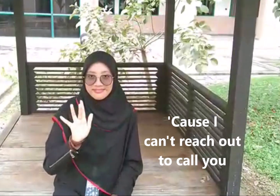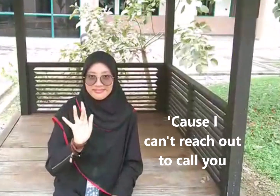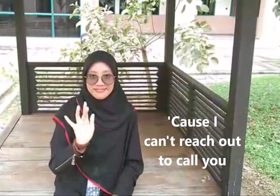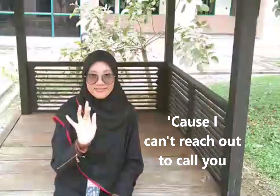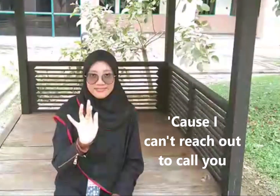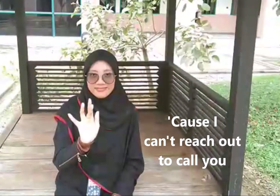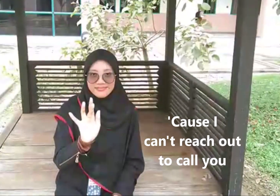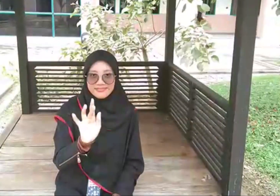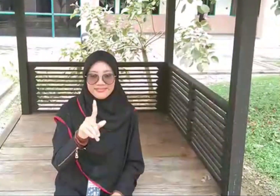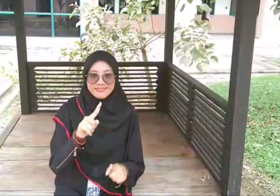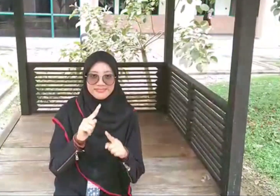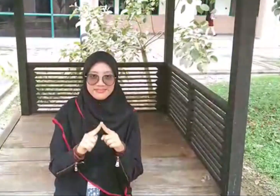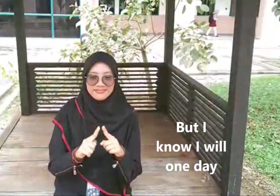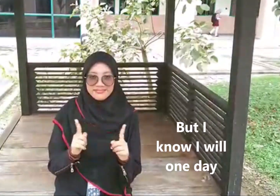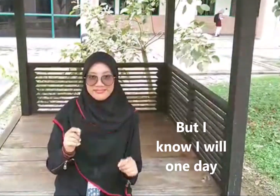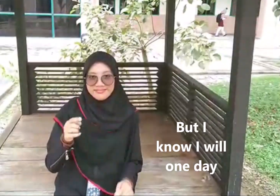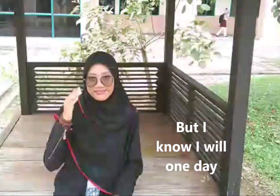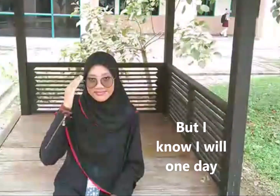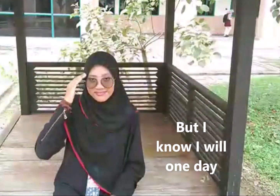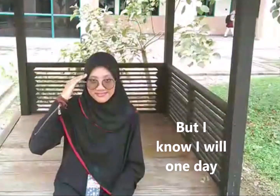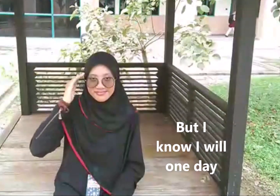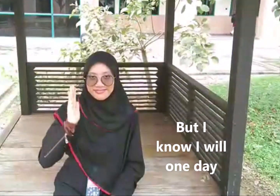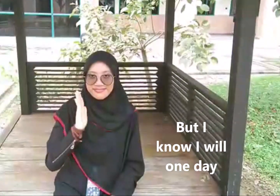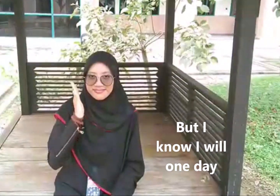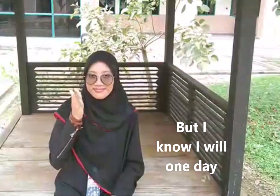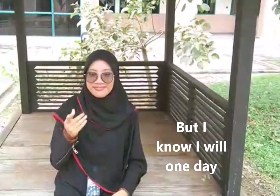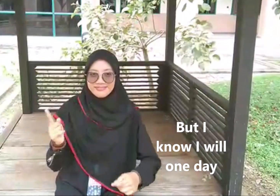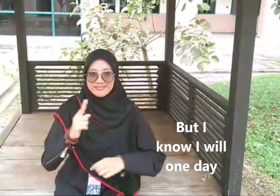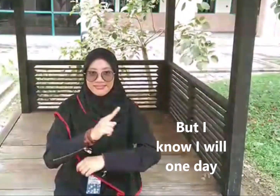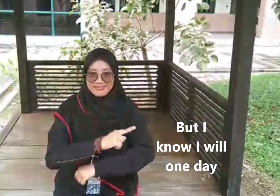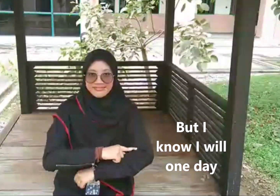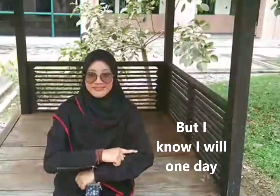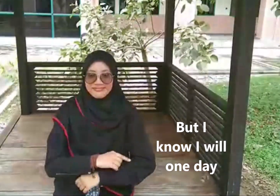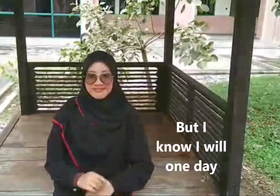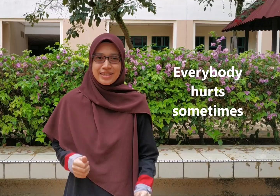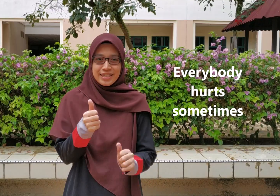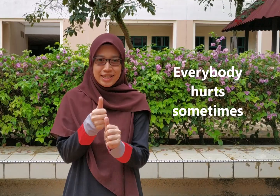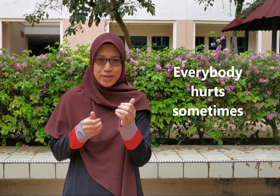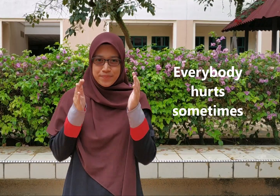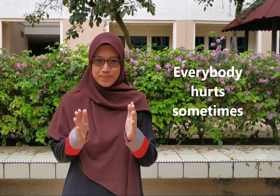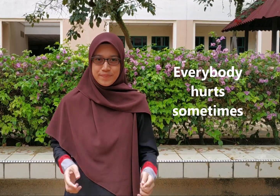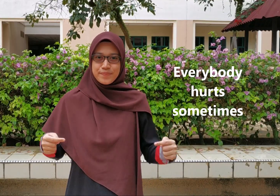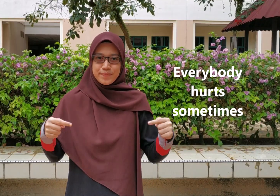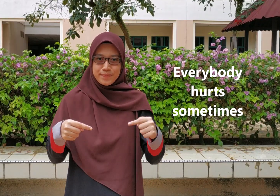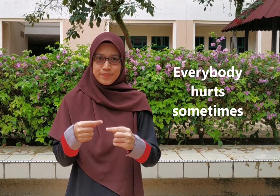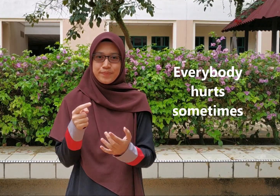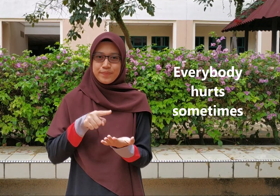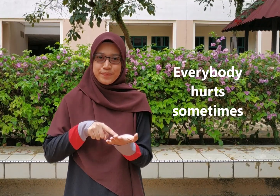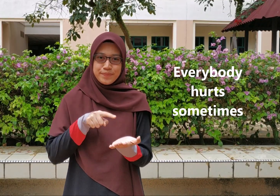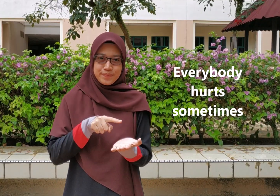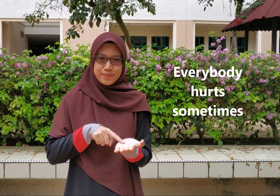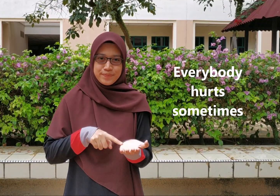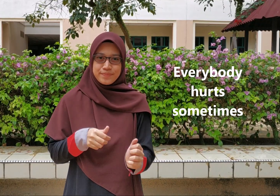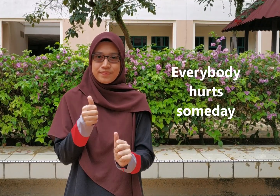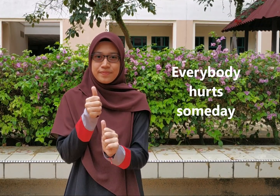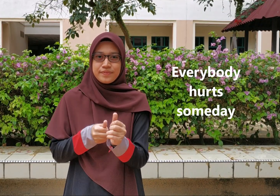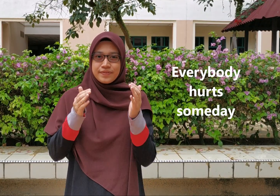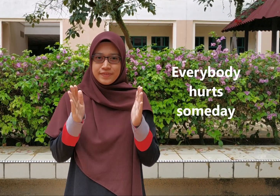out to call you But I know I will one day, yeah Everybody hurts sometimes Everybody